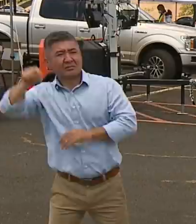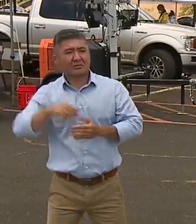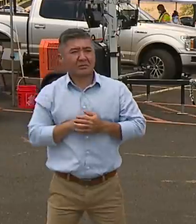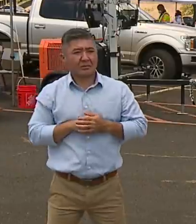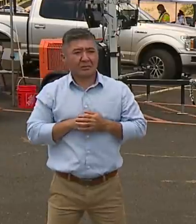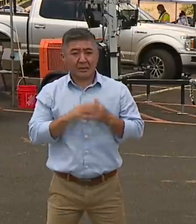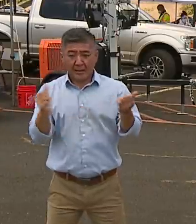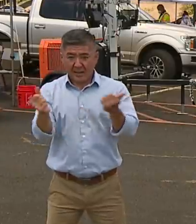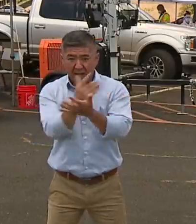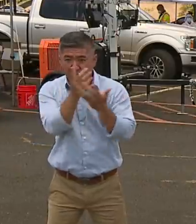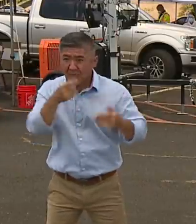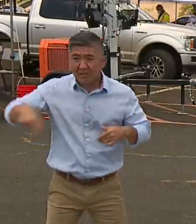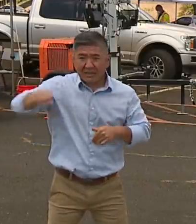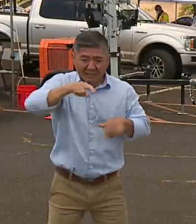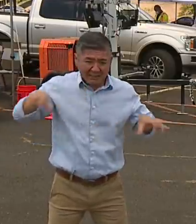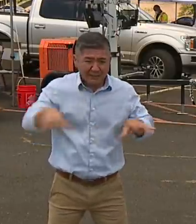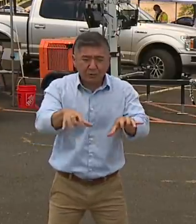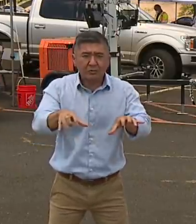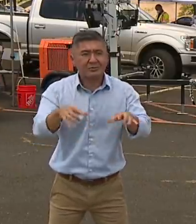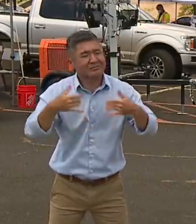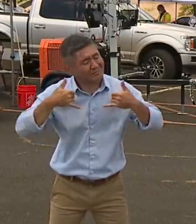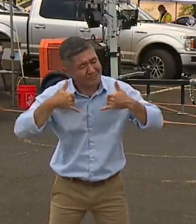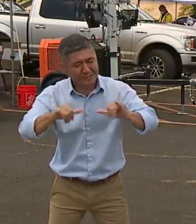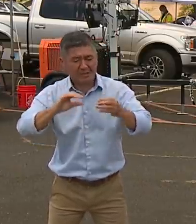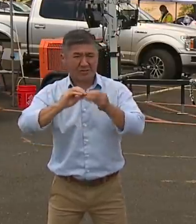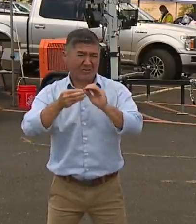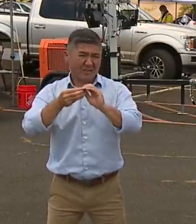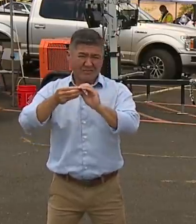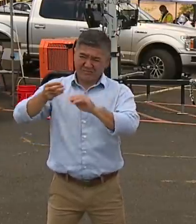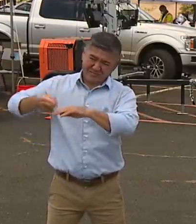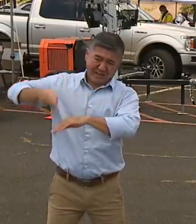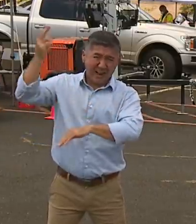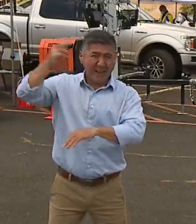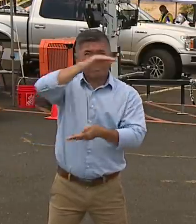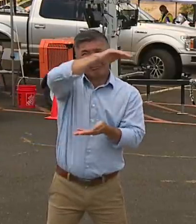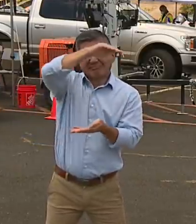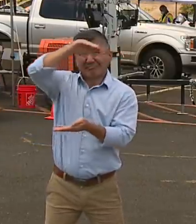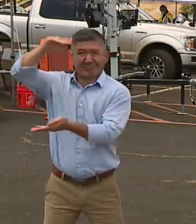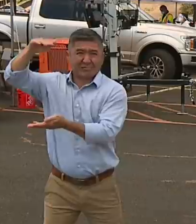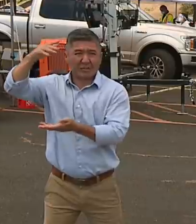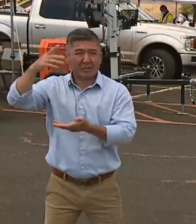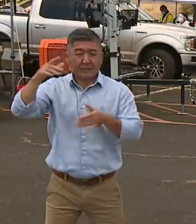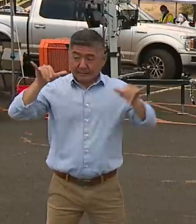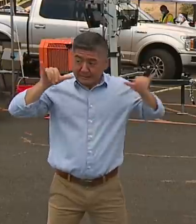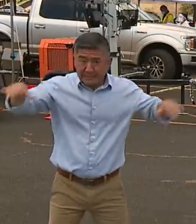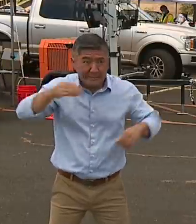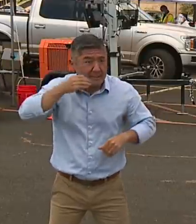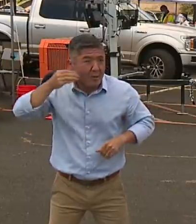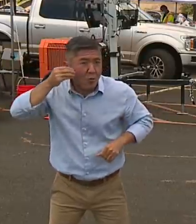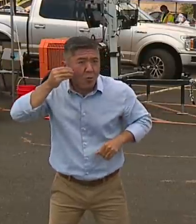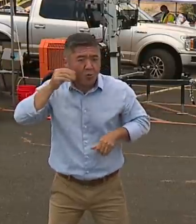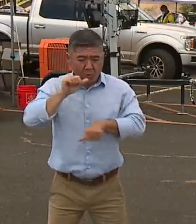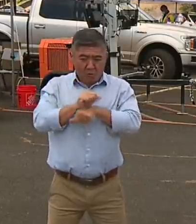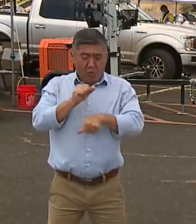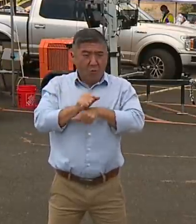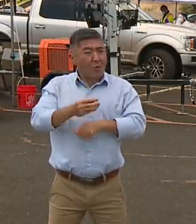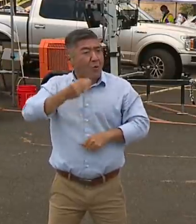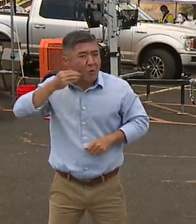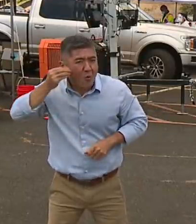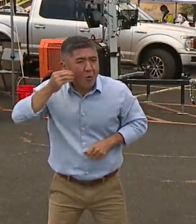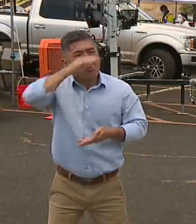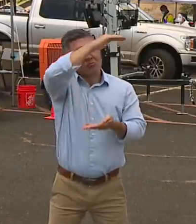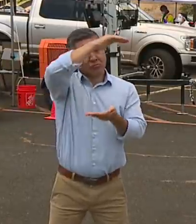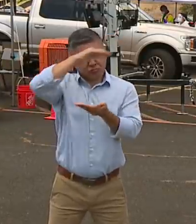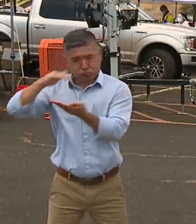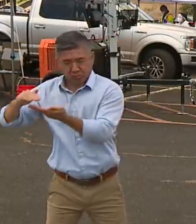not brought down the numbers. And so the stay-at-home, work-at-home order is a way to do that. And I know there is a lot of pain and